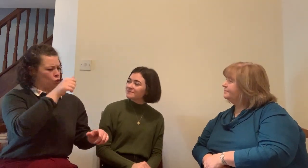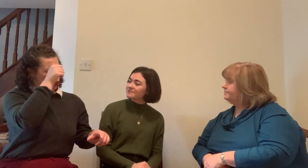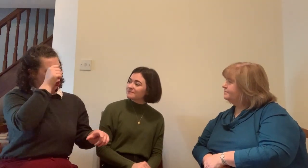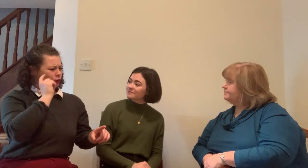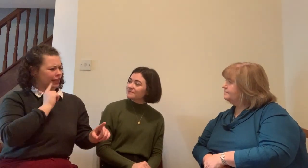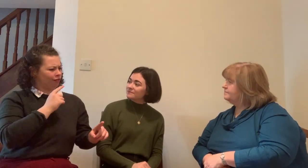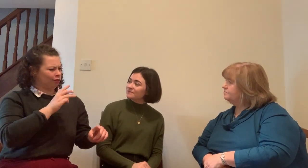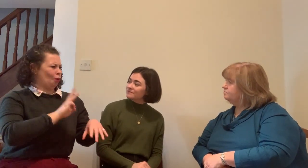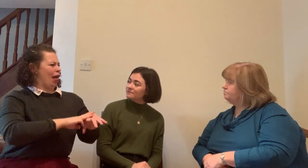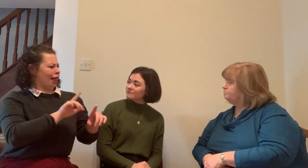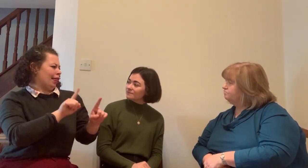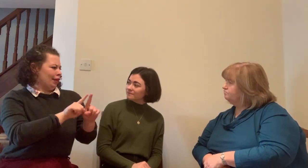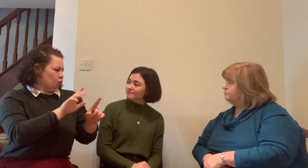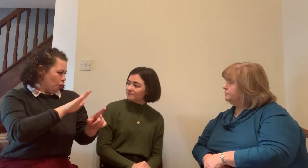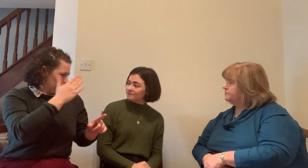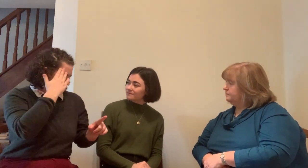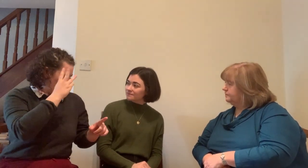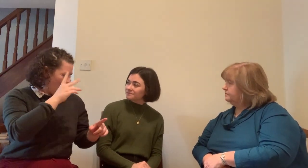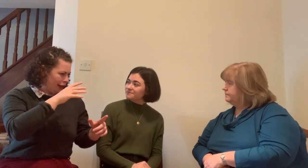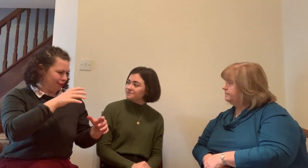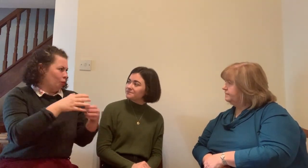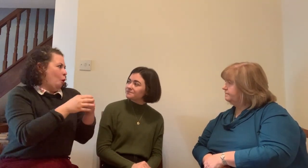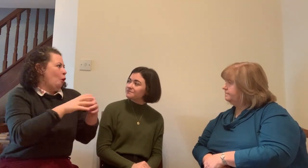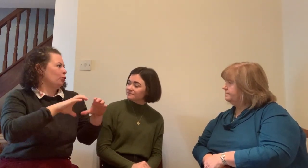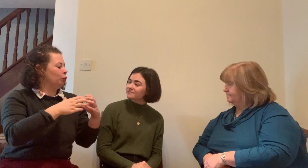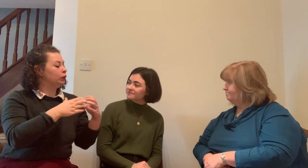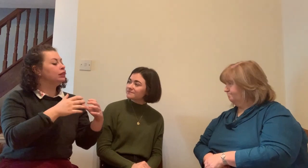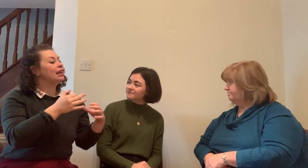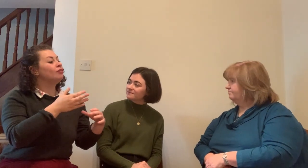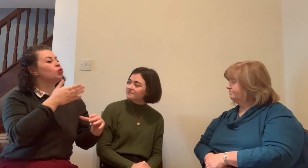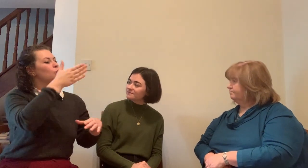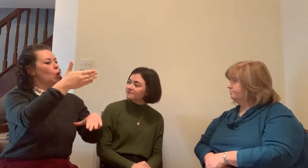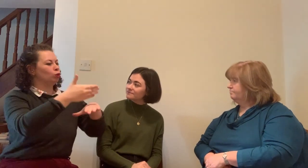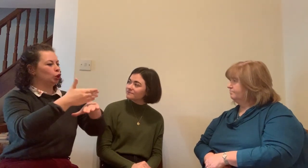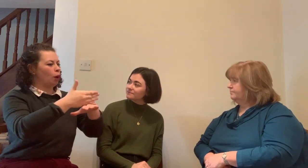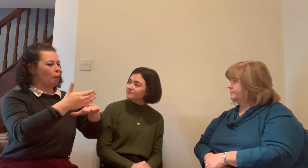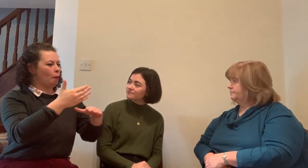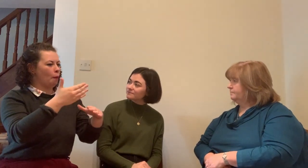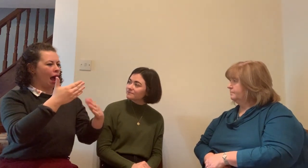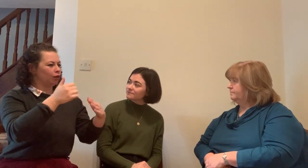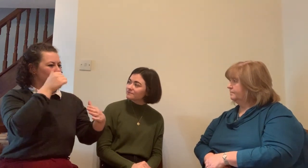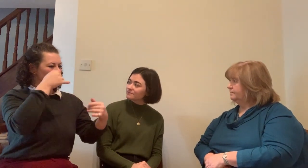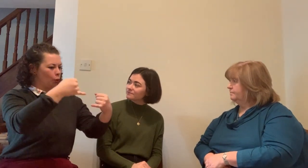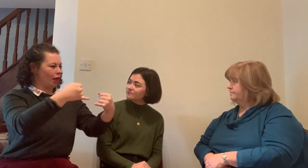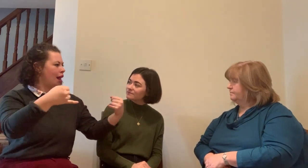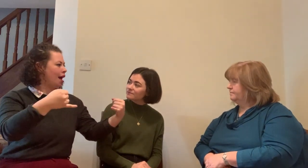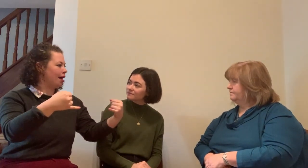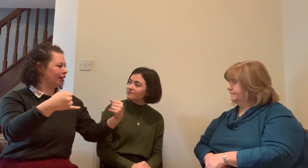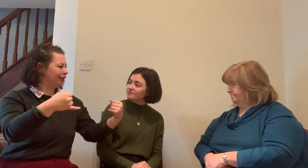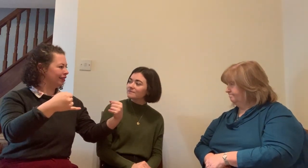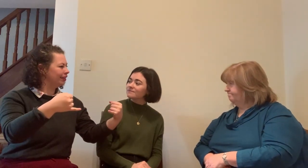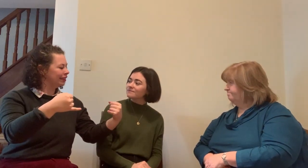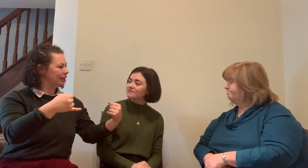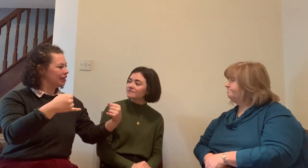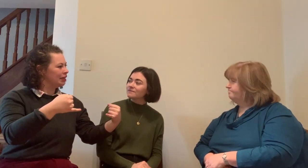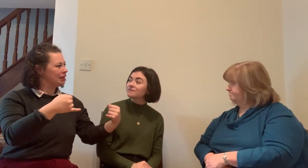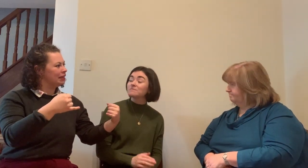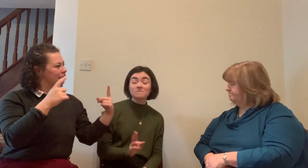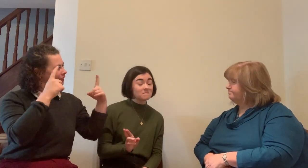somewhere but the person who's seen me explain that that way is so relieved they know straight away that that trust is maintained